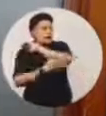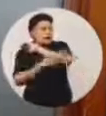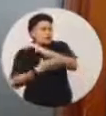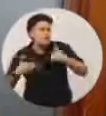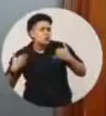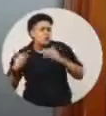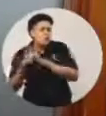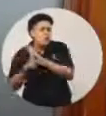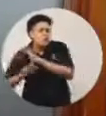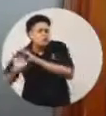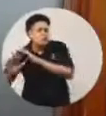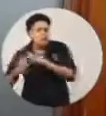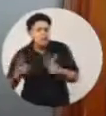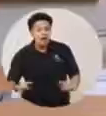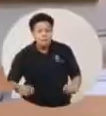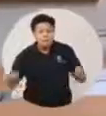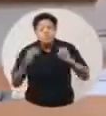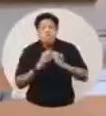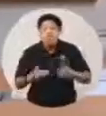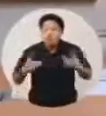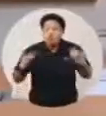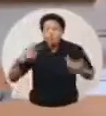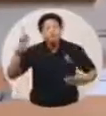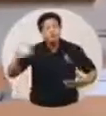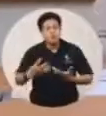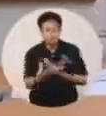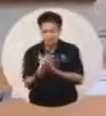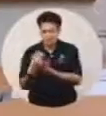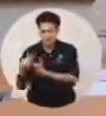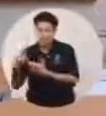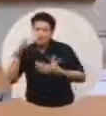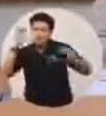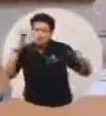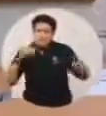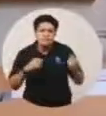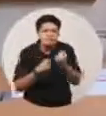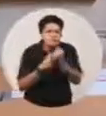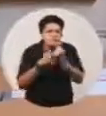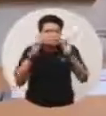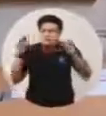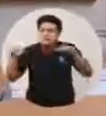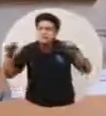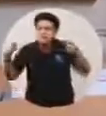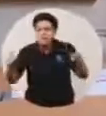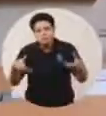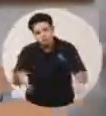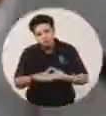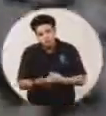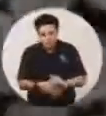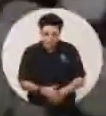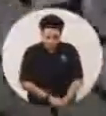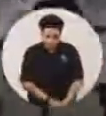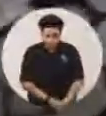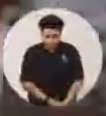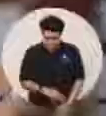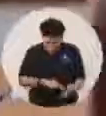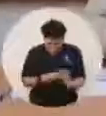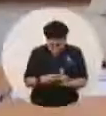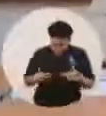national youth policy. More youth must be involved in the decision-making process. I mean youth